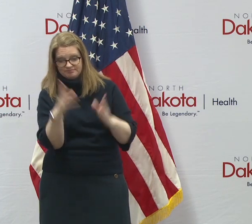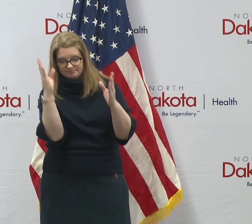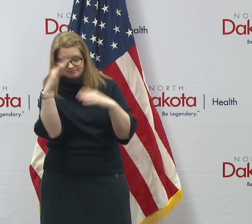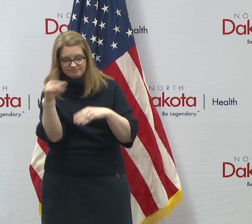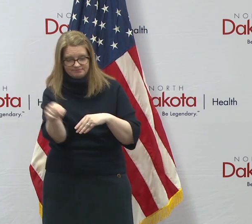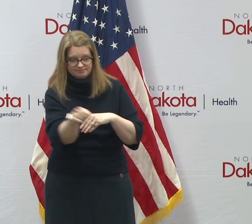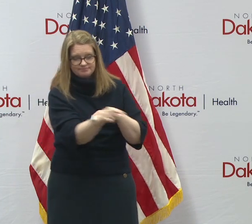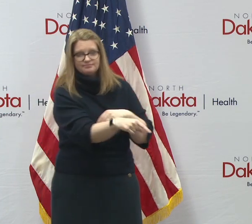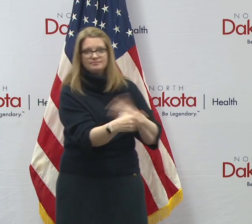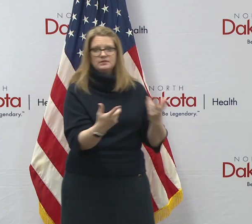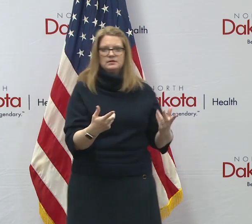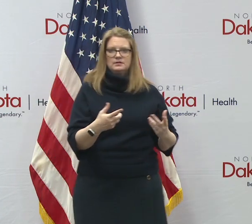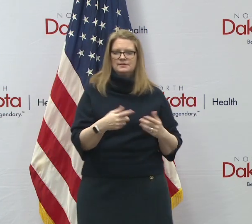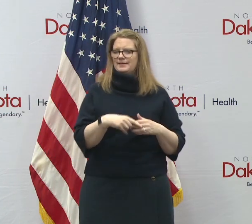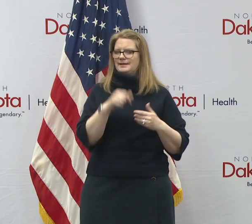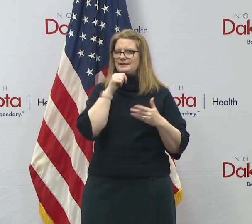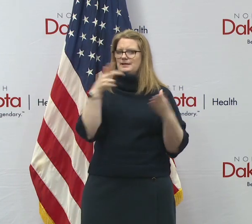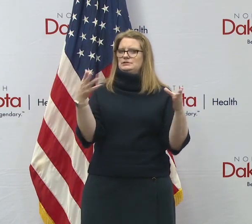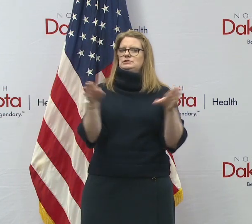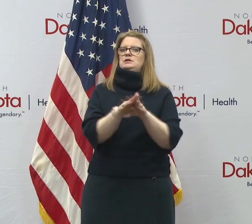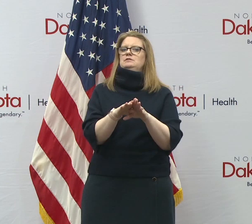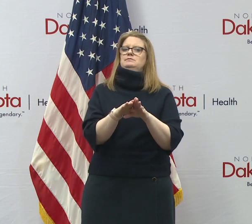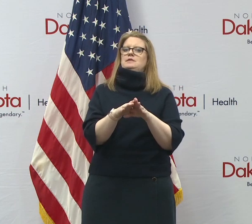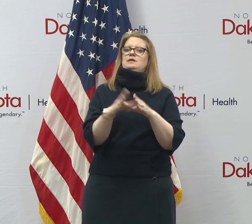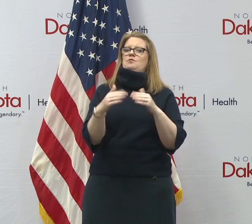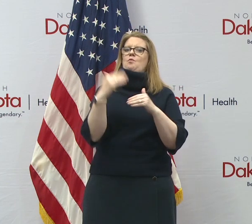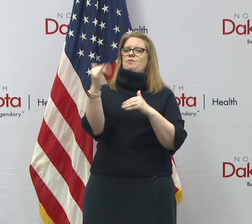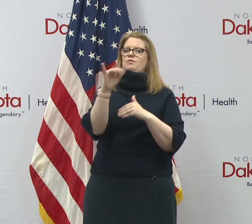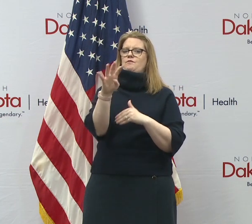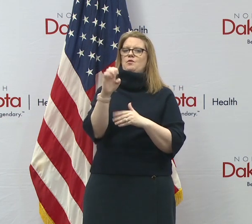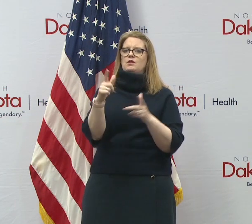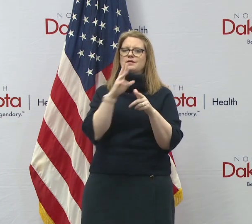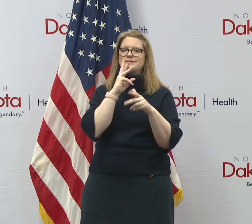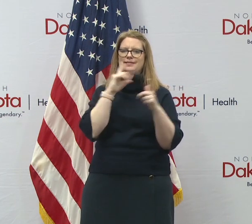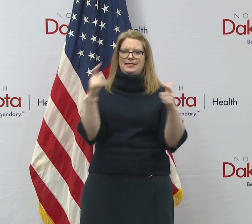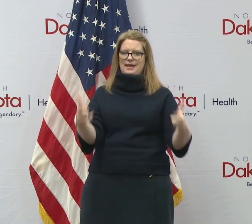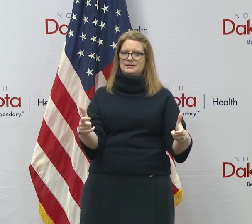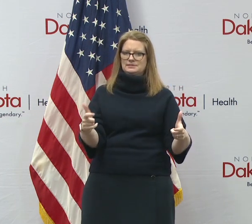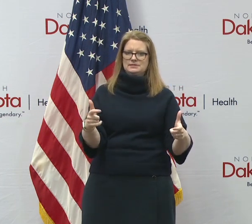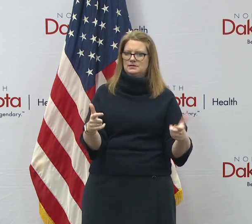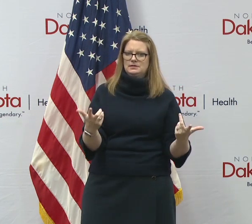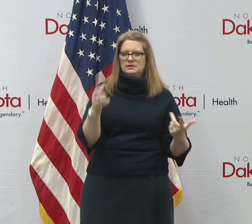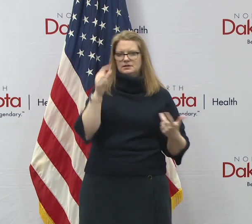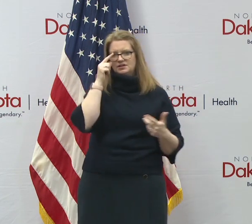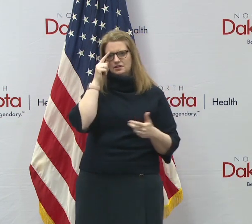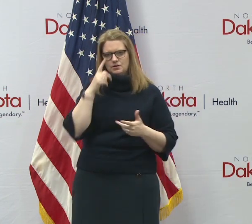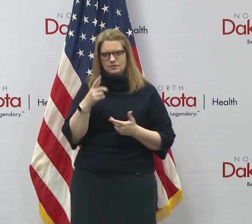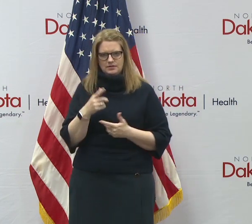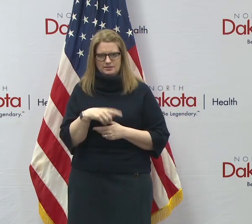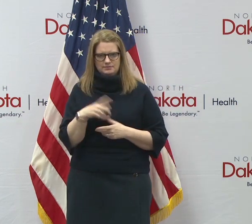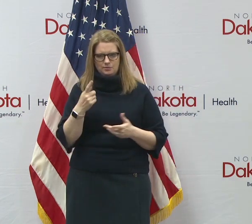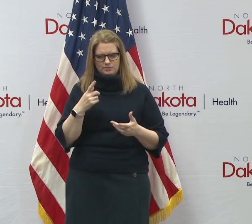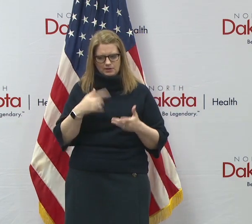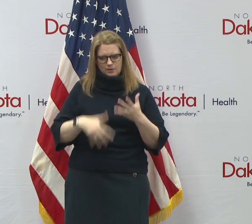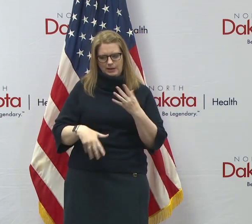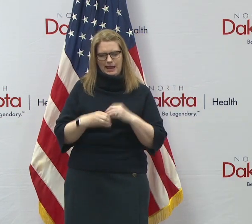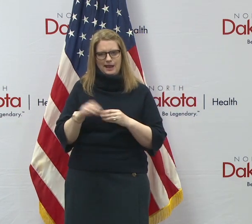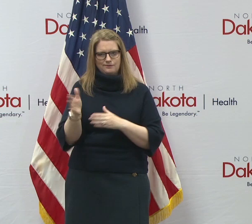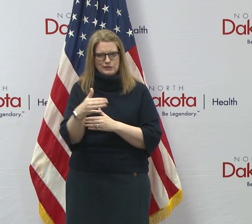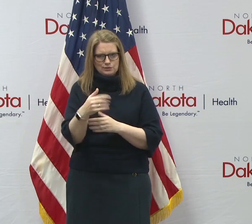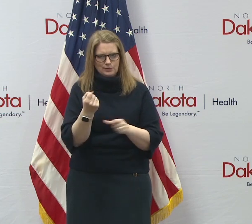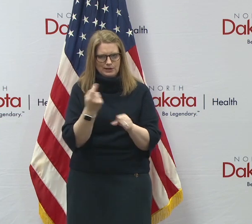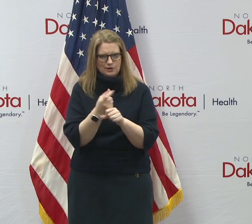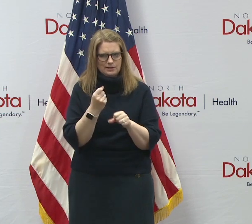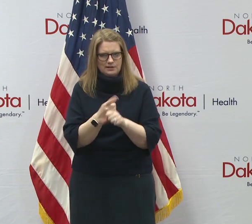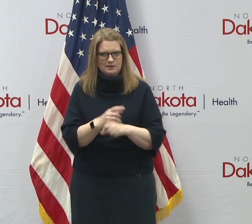as opposed to try to shut down every one of the over 400 lakes in North Dakota that are great game and fish stocks, uh, with fish. So that's, that's